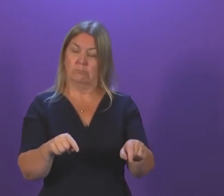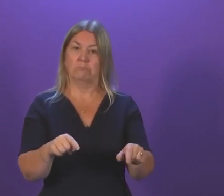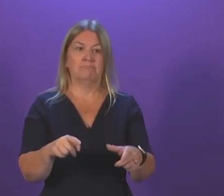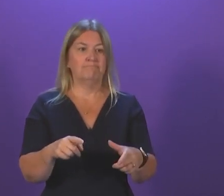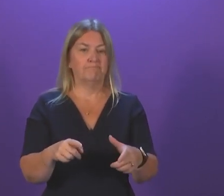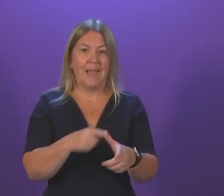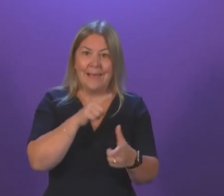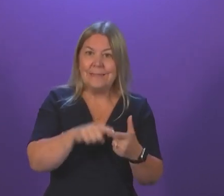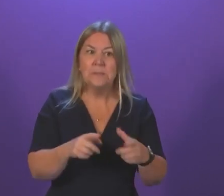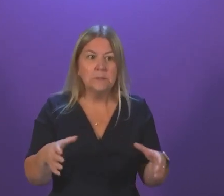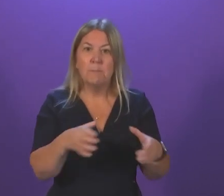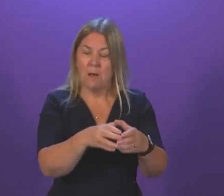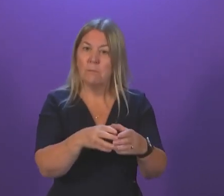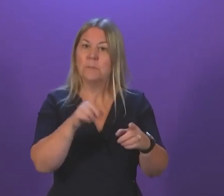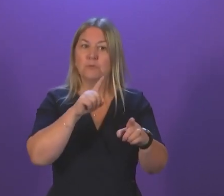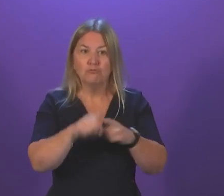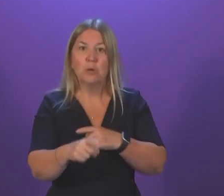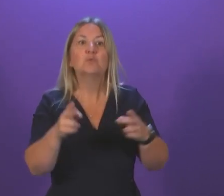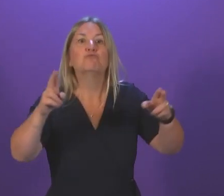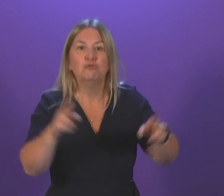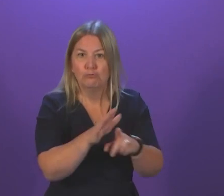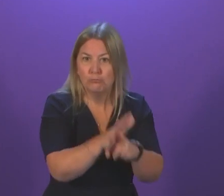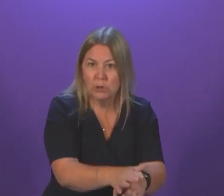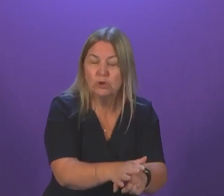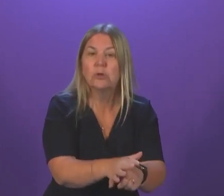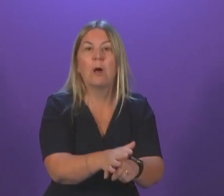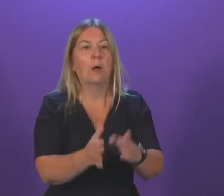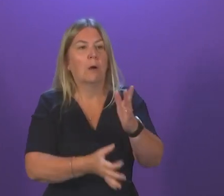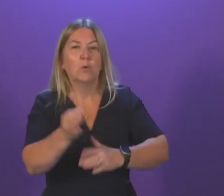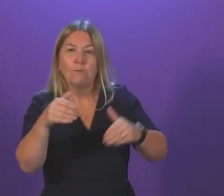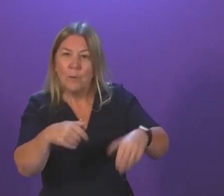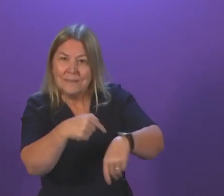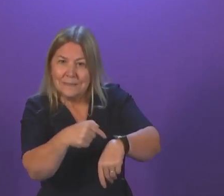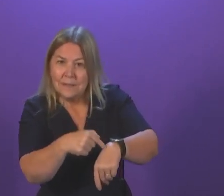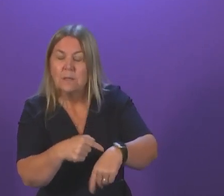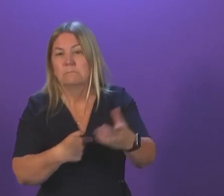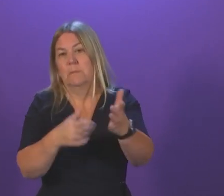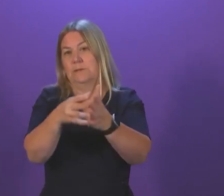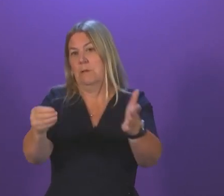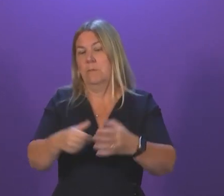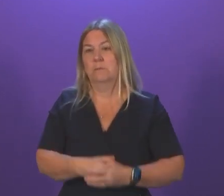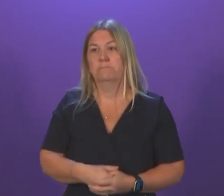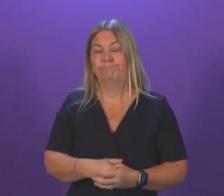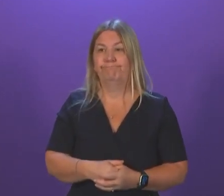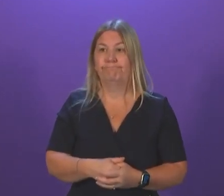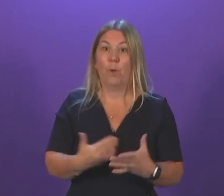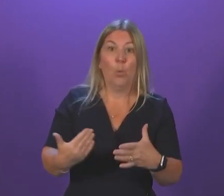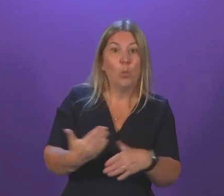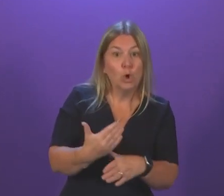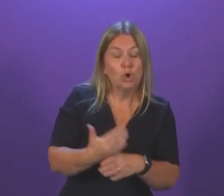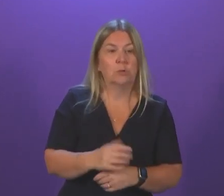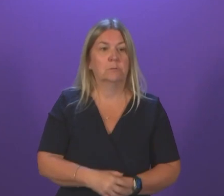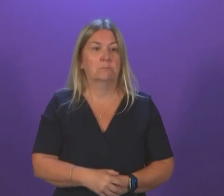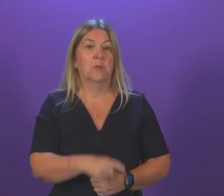emergency departments to address that pressure and to improve waiting times. So for example, that includes work to enhance discharge